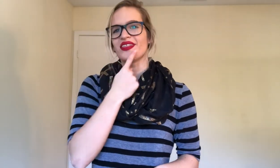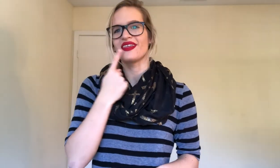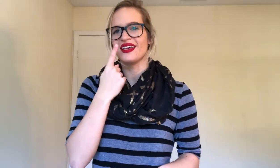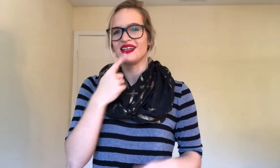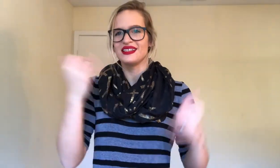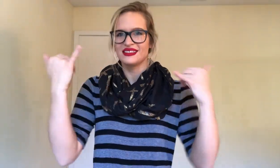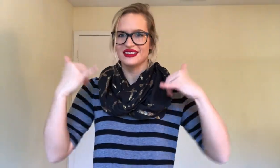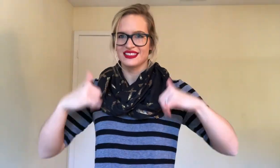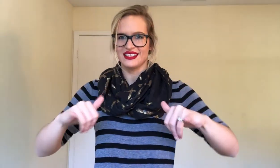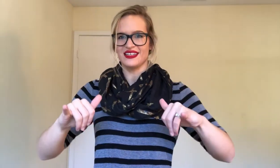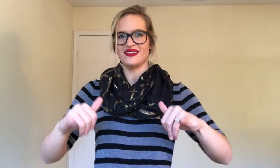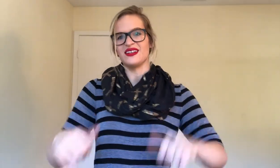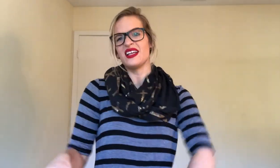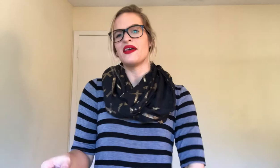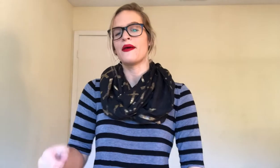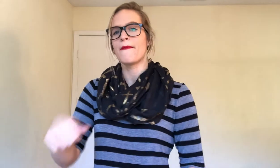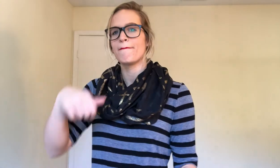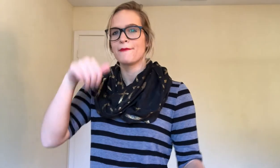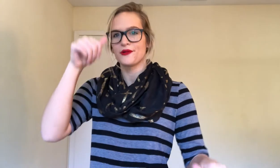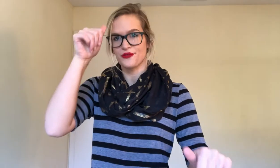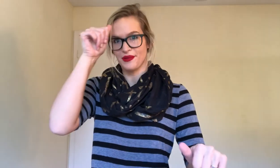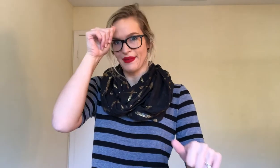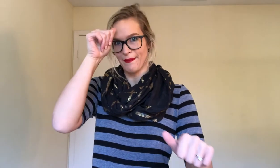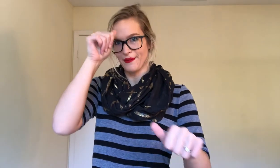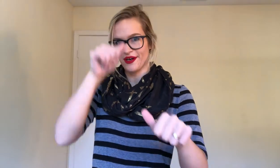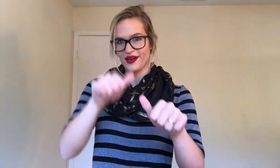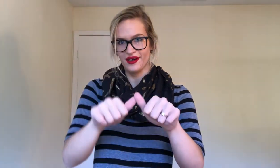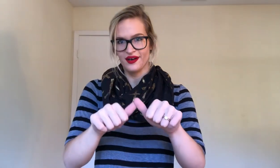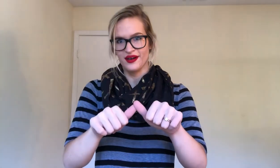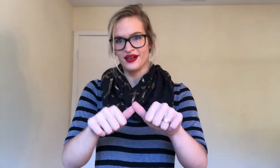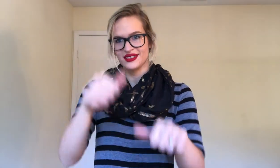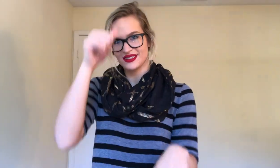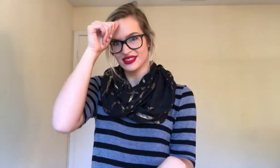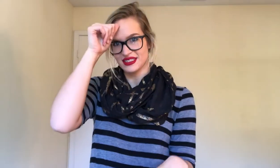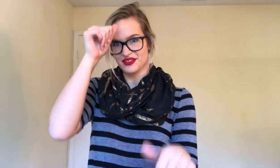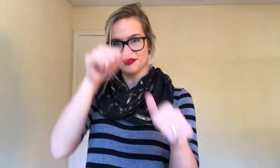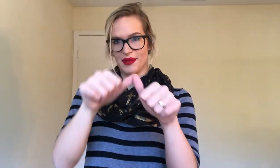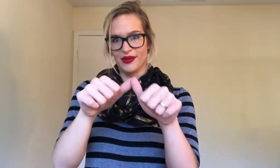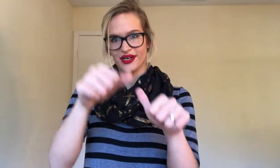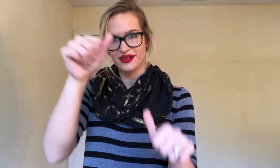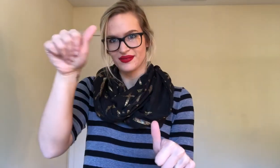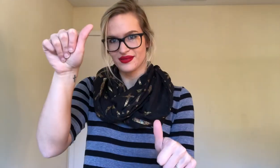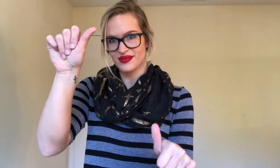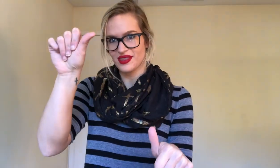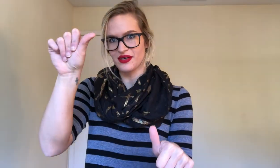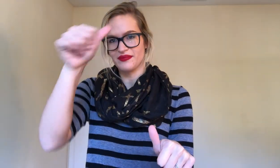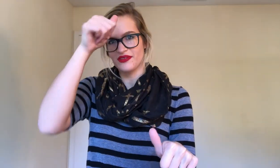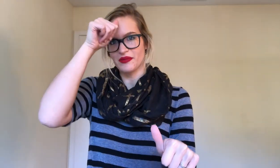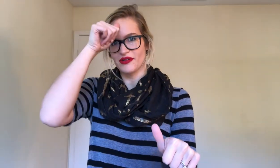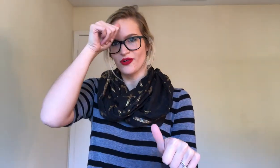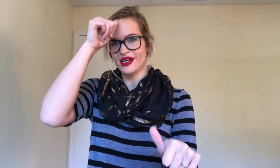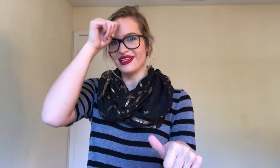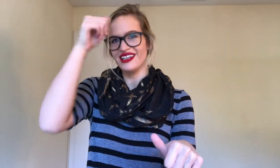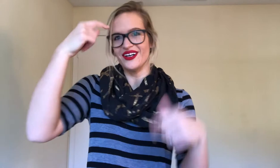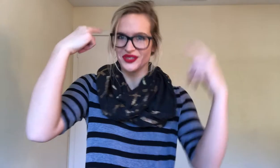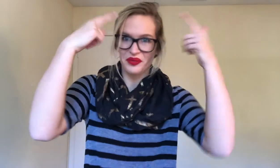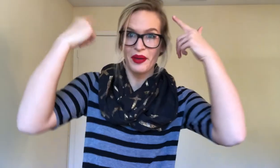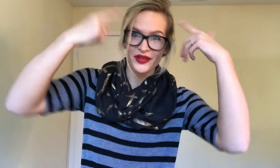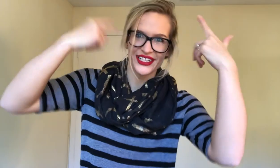still remember, so this is remember, thumb from the forehead, you know where your memory